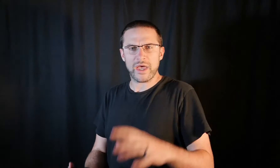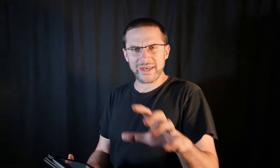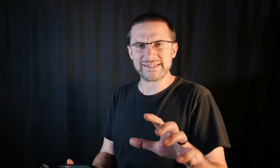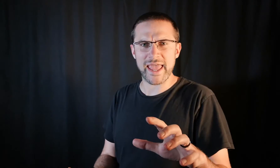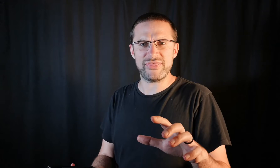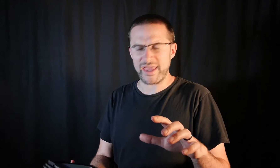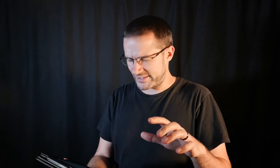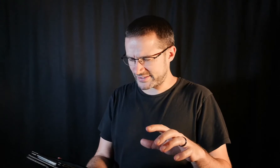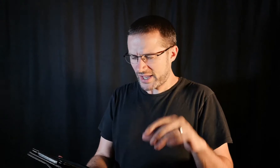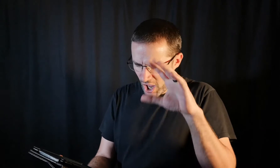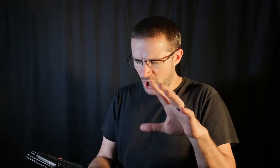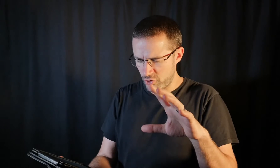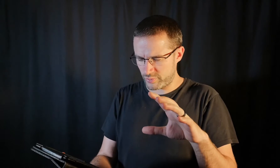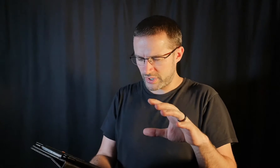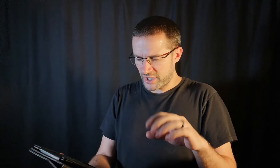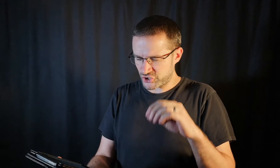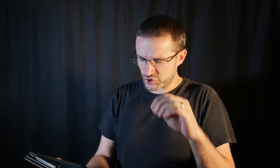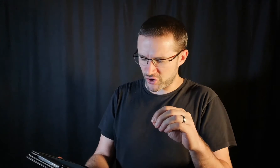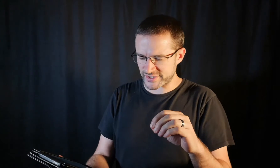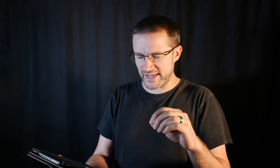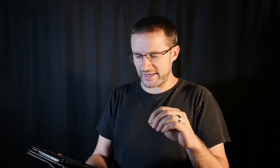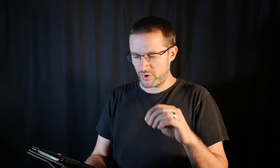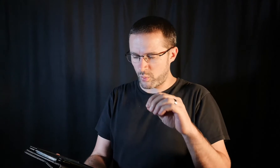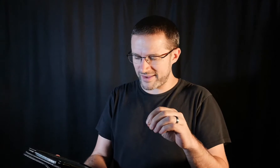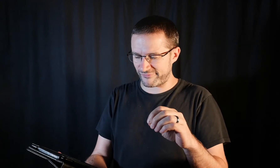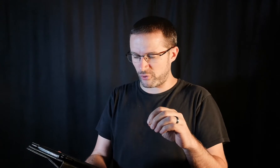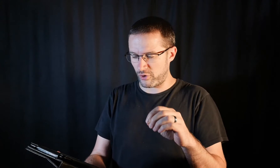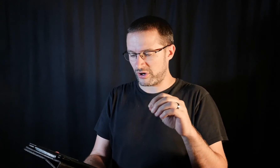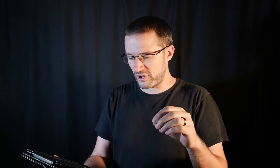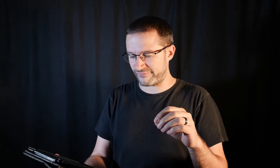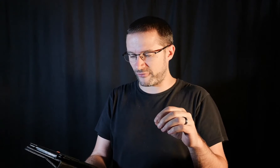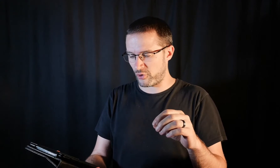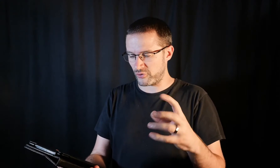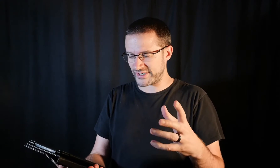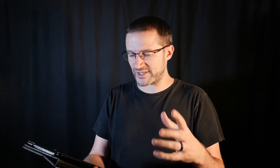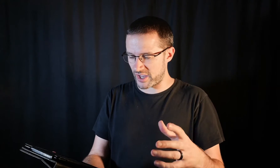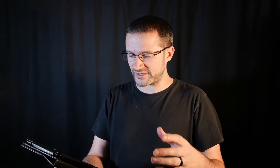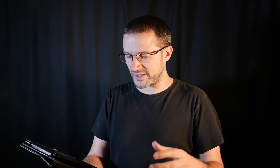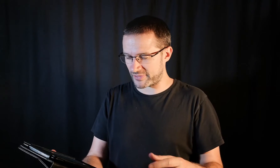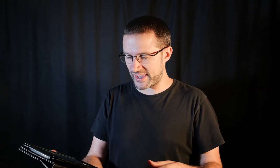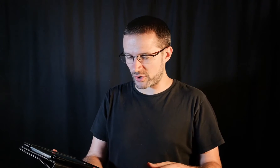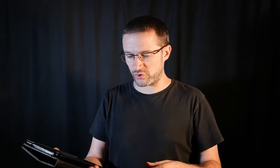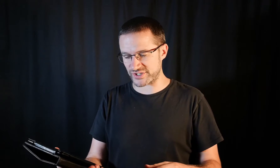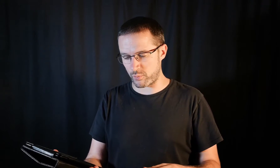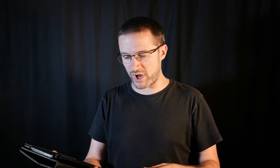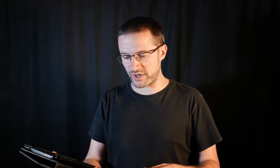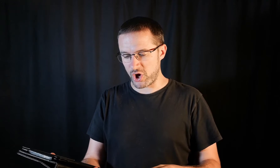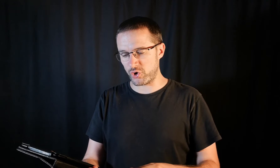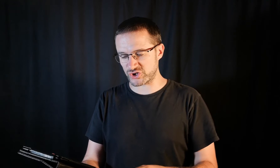And it said this hope to trust in wait for look for or desire something or someone or to